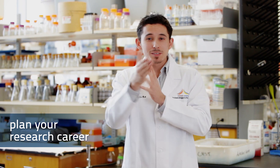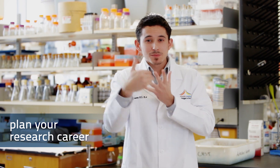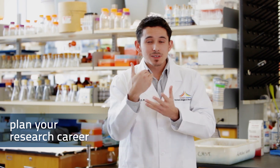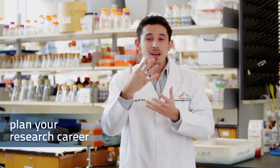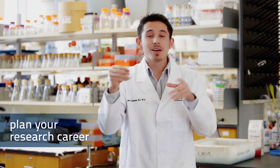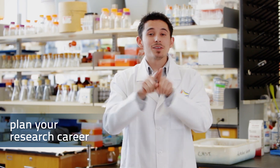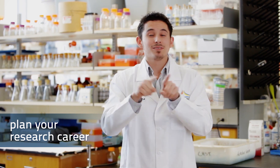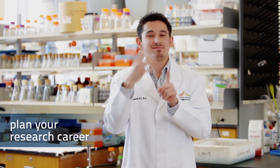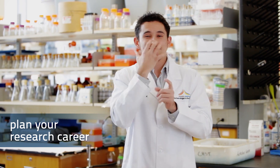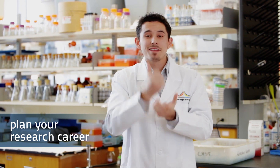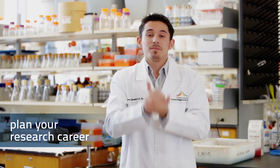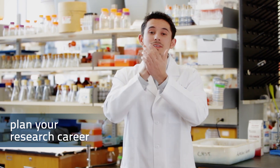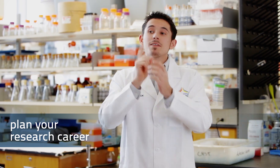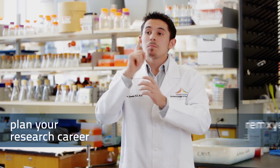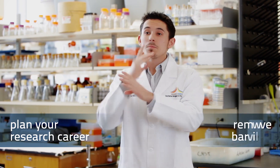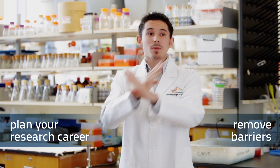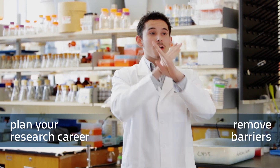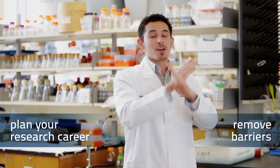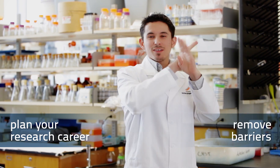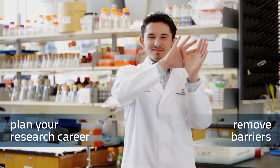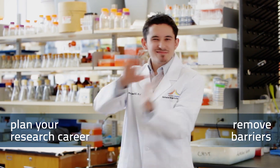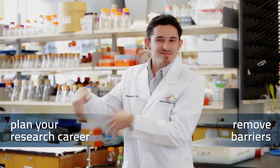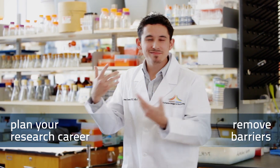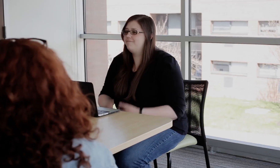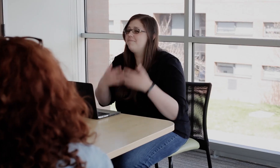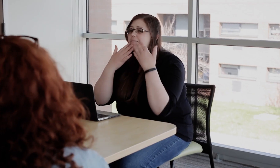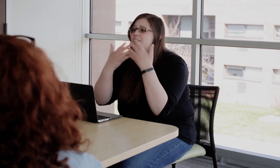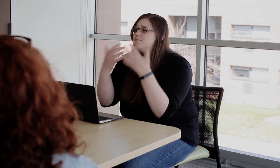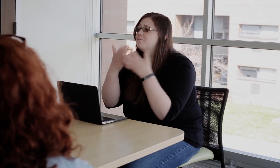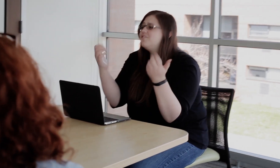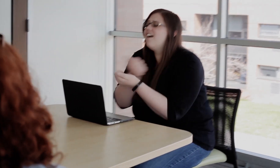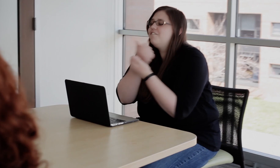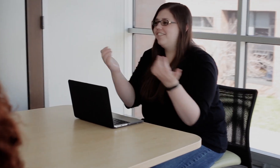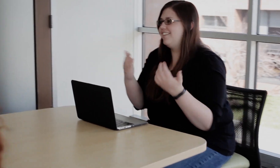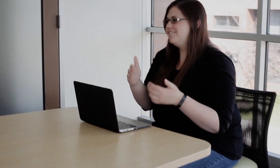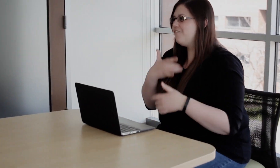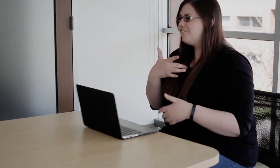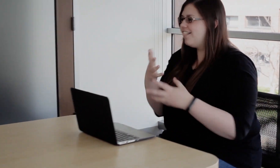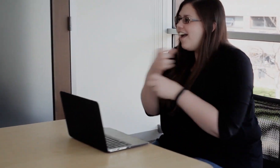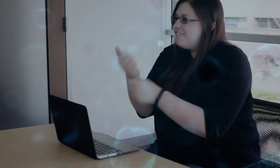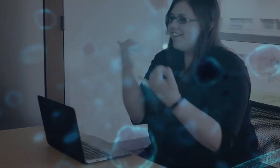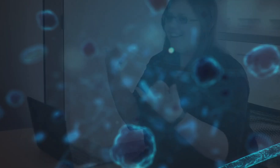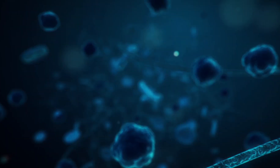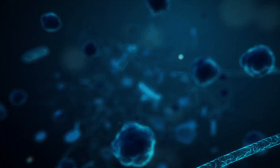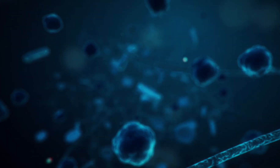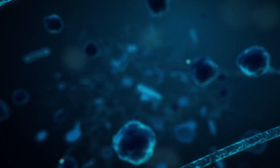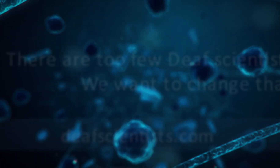It has also given me the skills to break through barriers as a deaf person. Thanks to your help, I feel so much more confident. . .